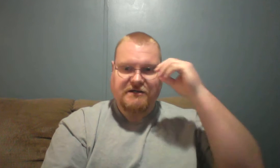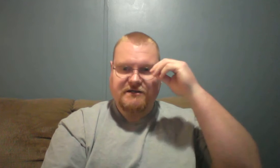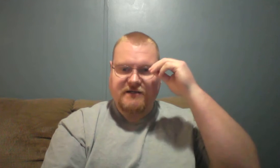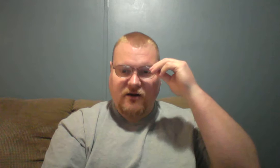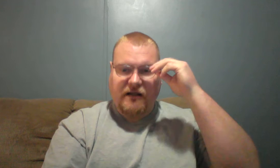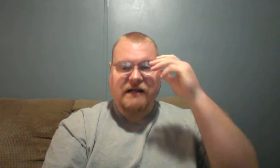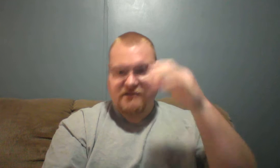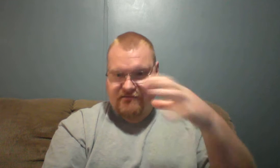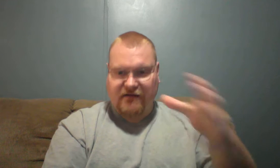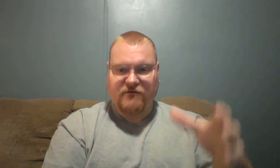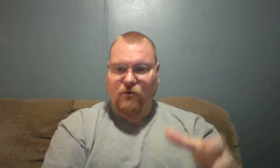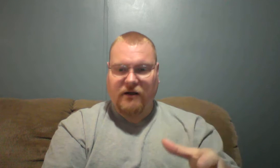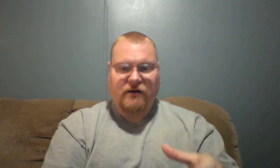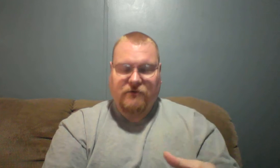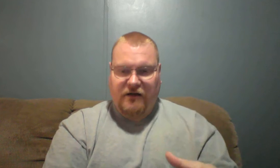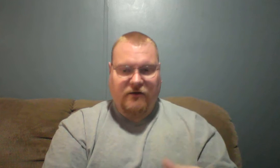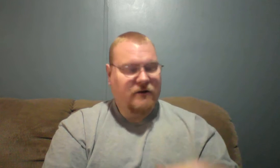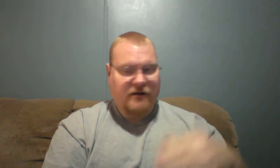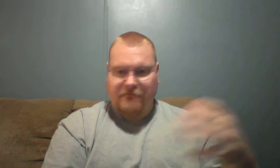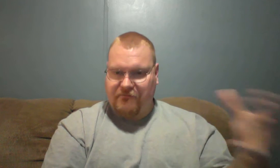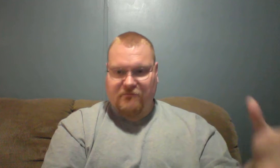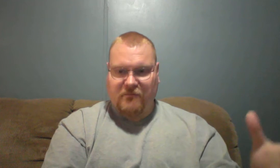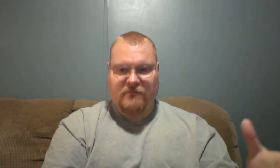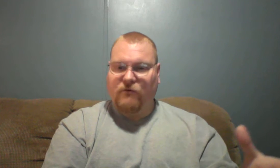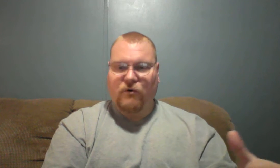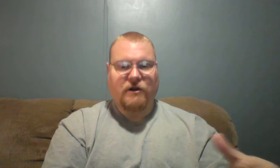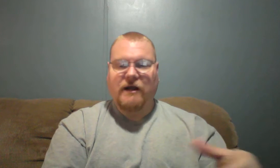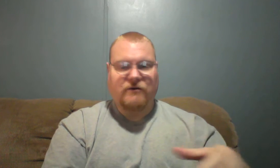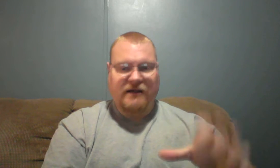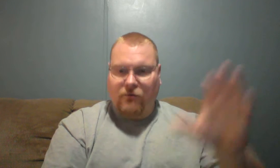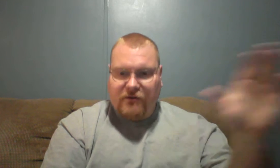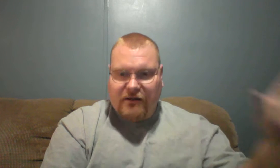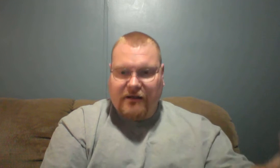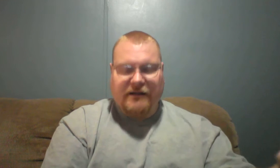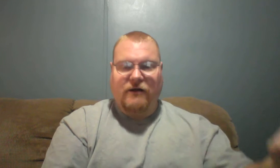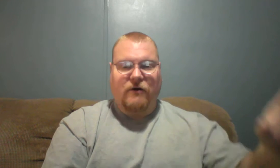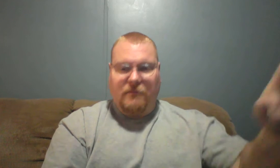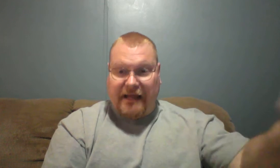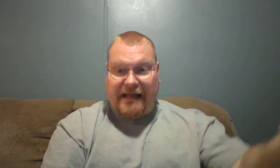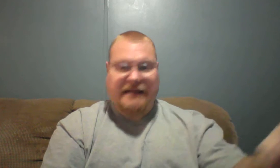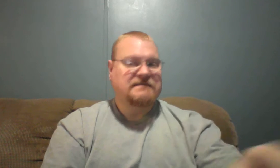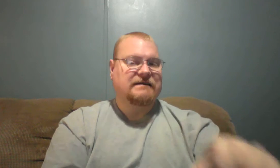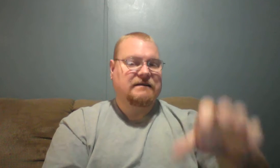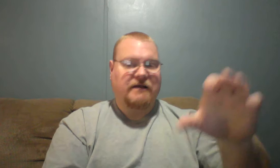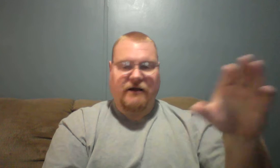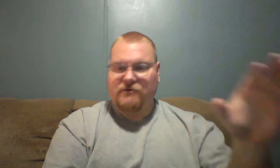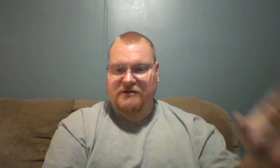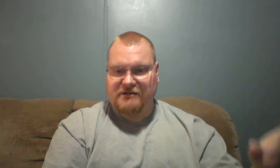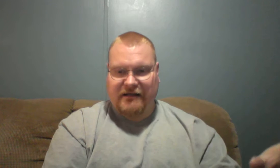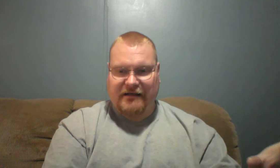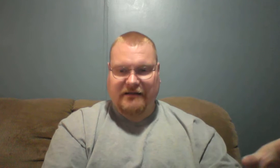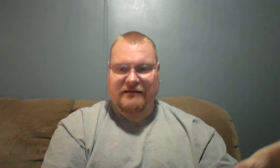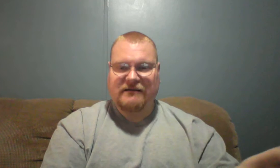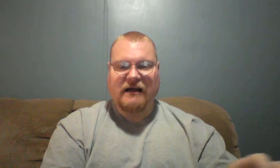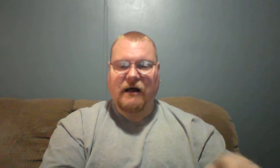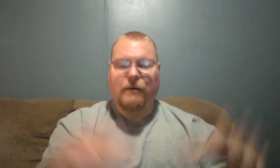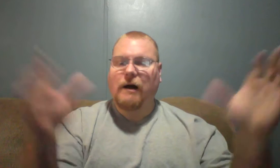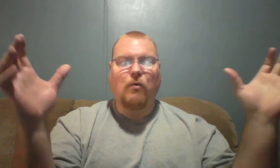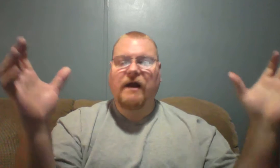and all kinds of stuff going on, you know, before, you know, dealing with, you know, our pets and, you know, just, uh, whatever